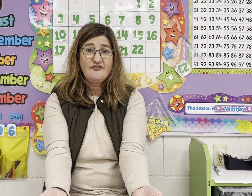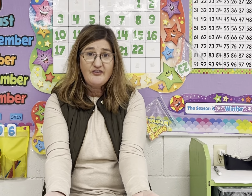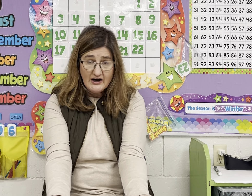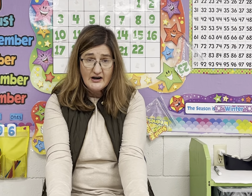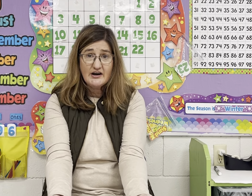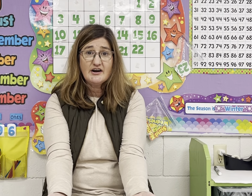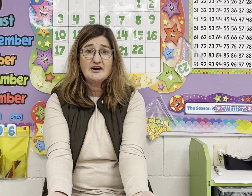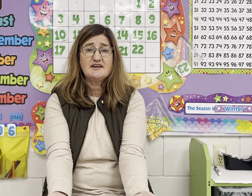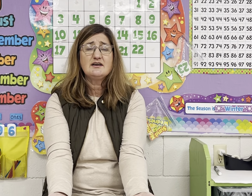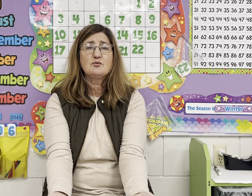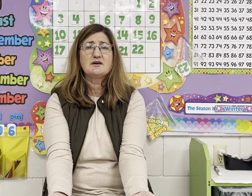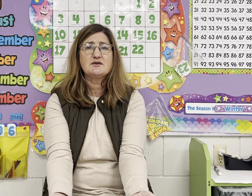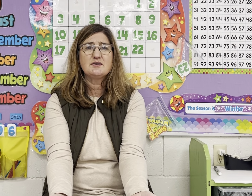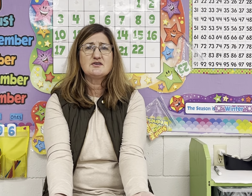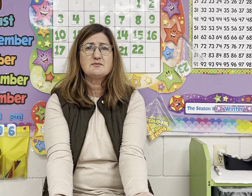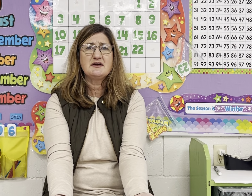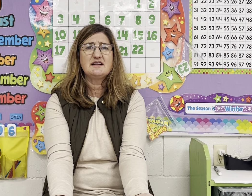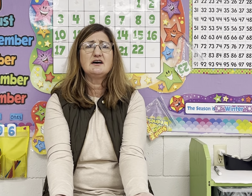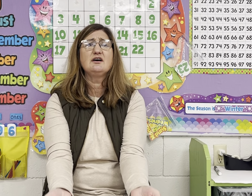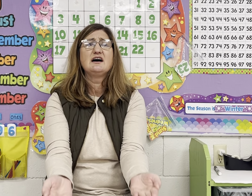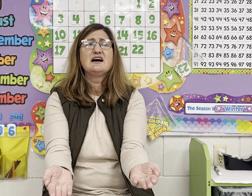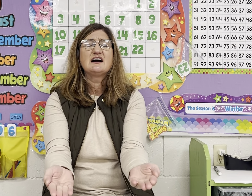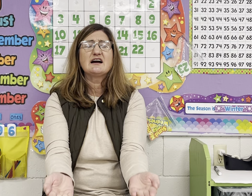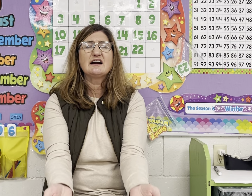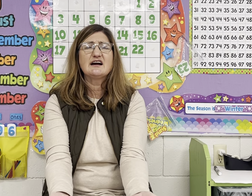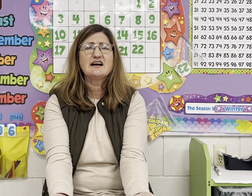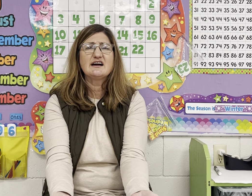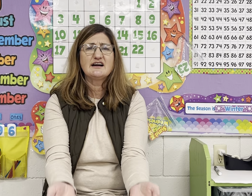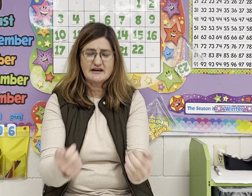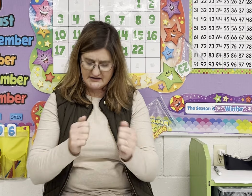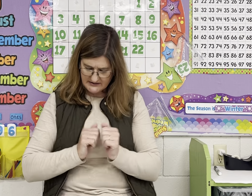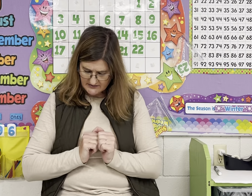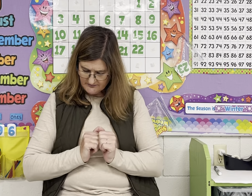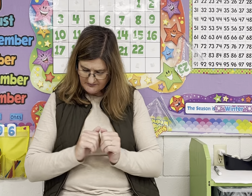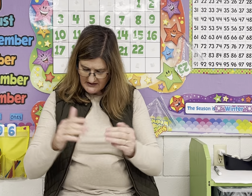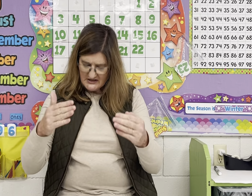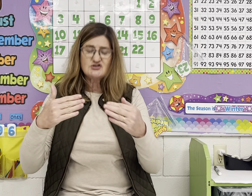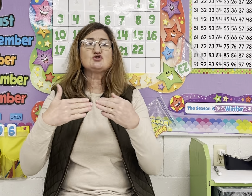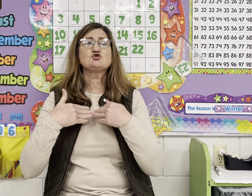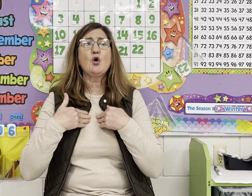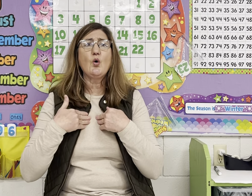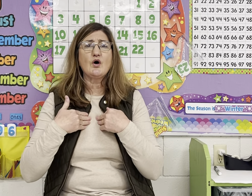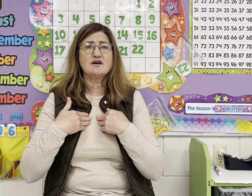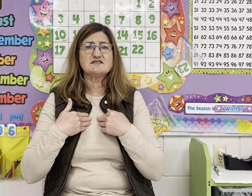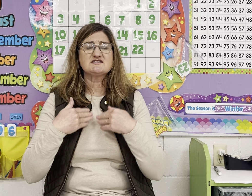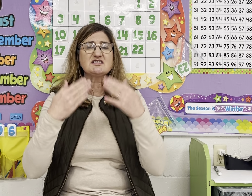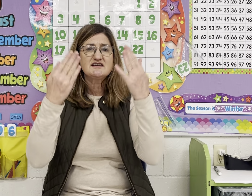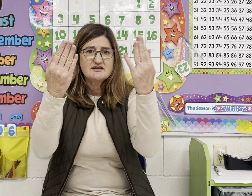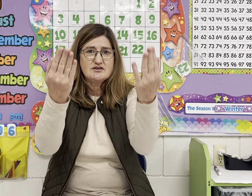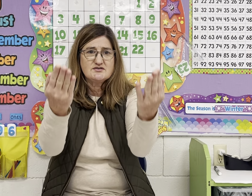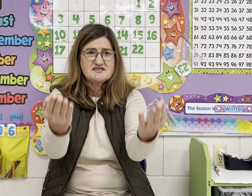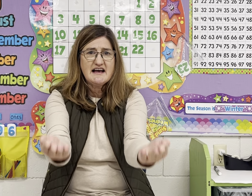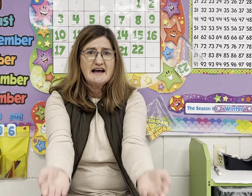Fern. What do you hear in the middle? R. Sort. You say